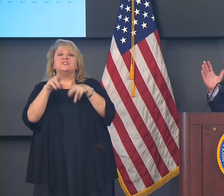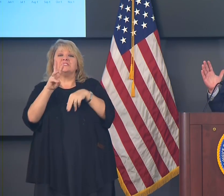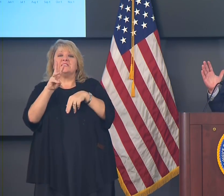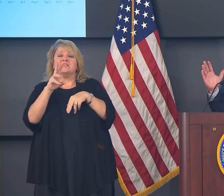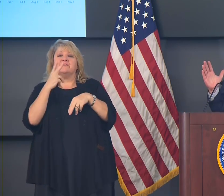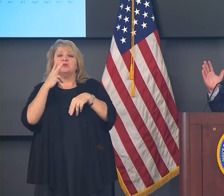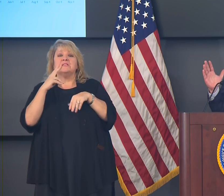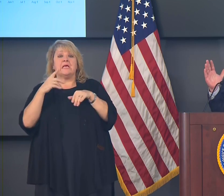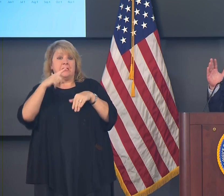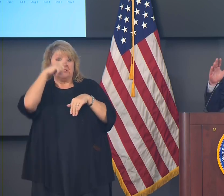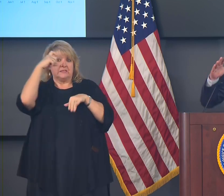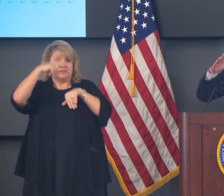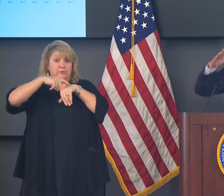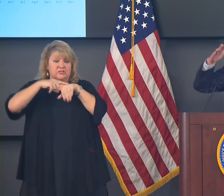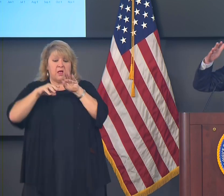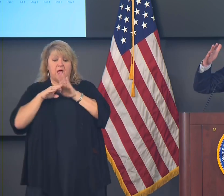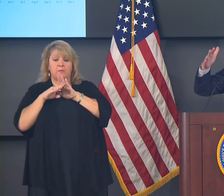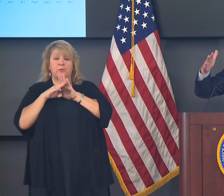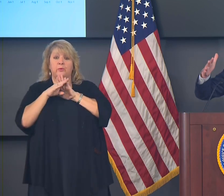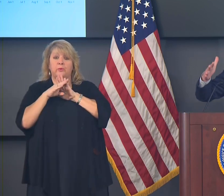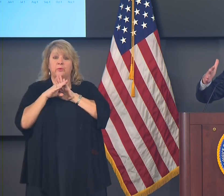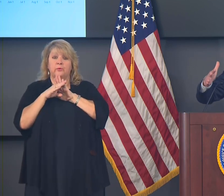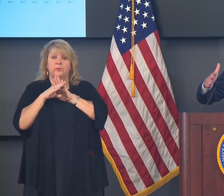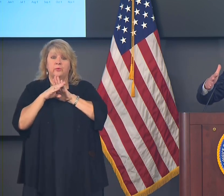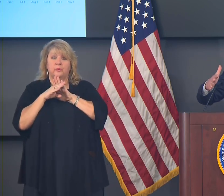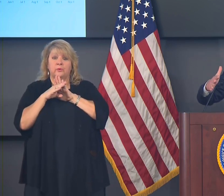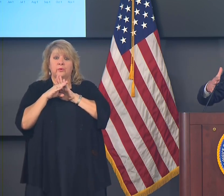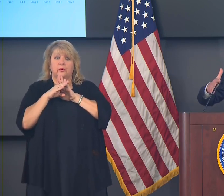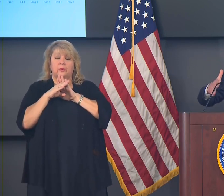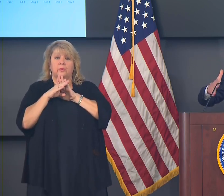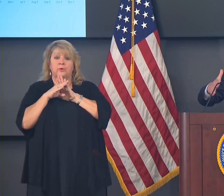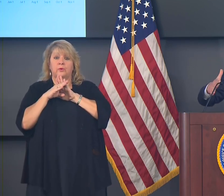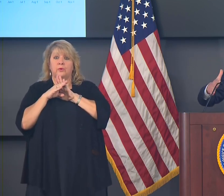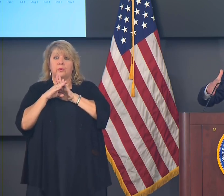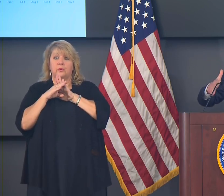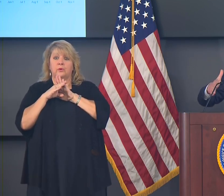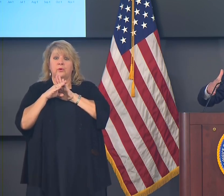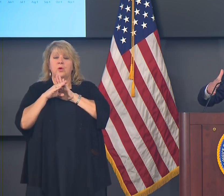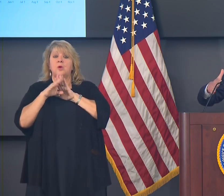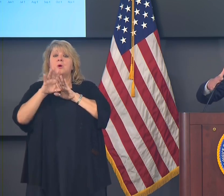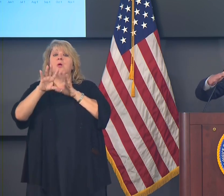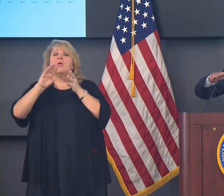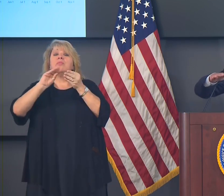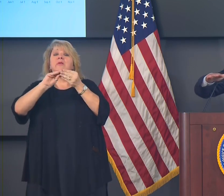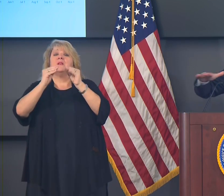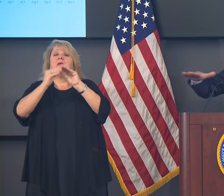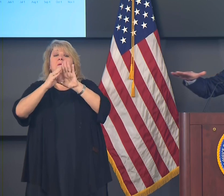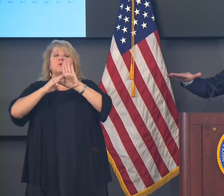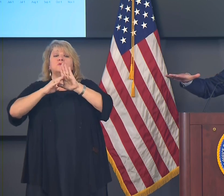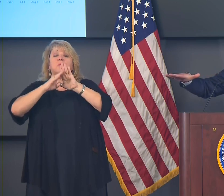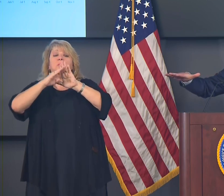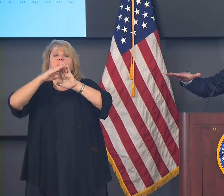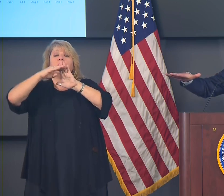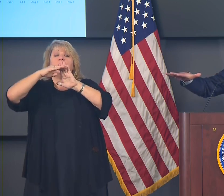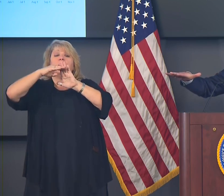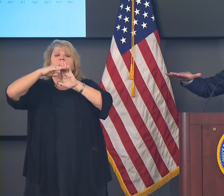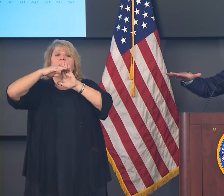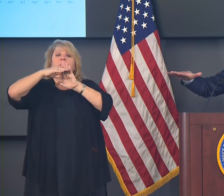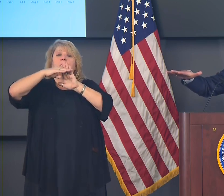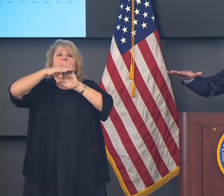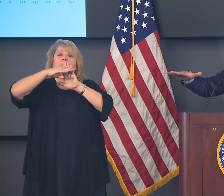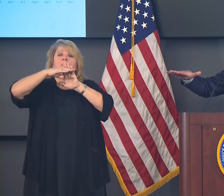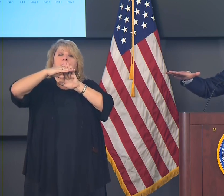of the summer surge, we never got those numbers as far down as we wanted to. So the baseline of